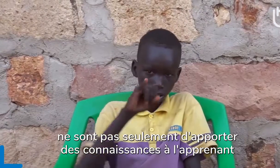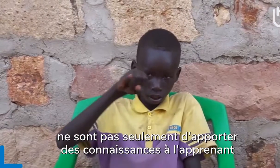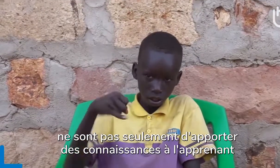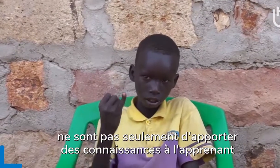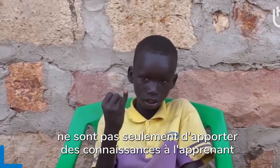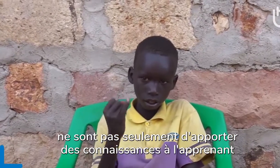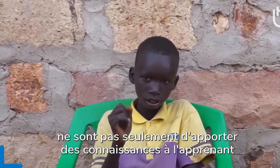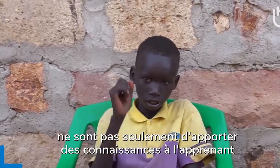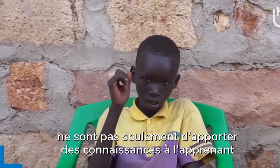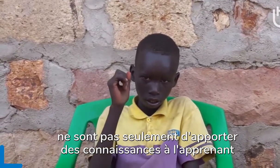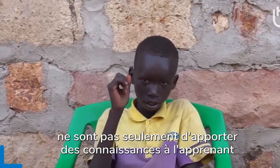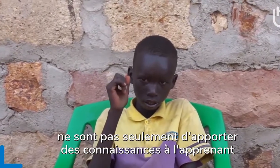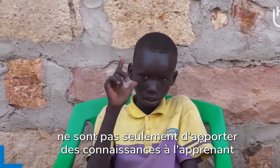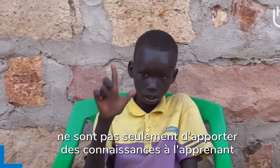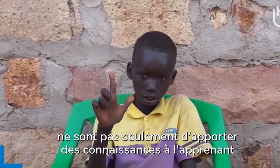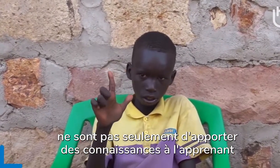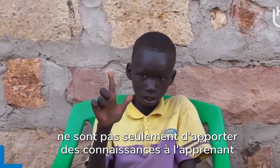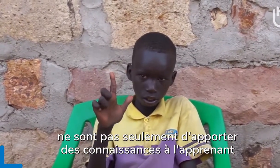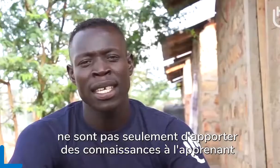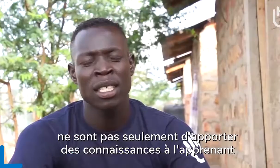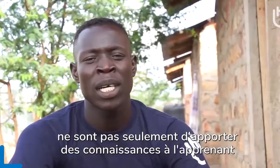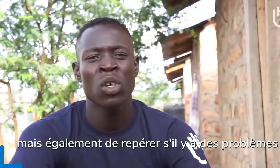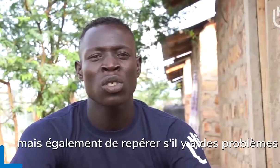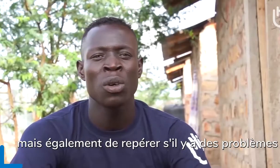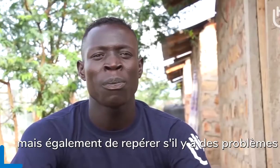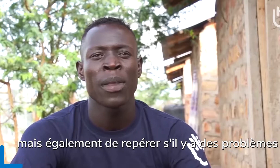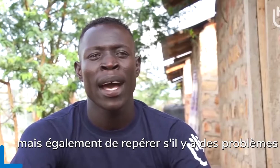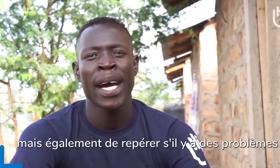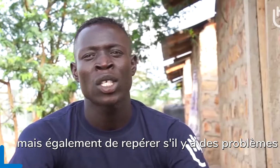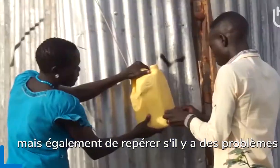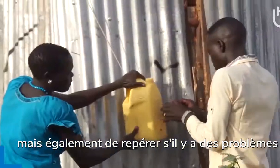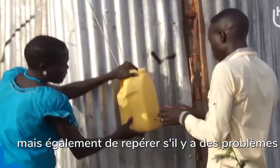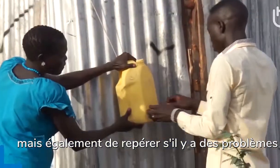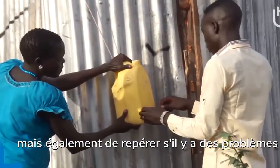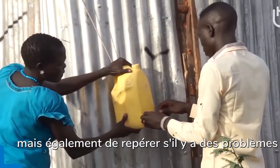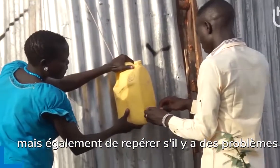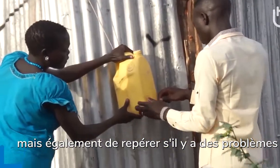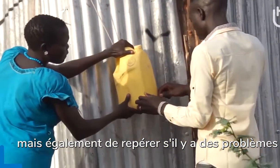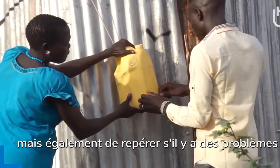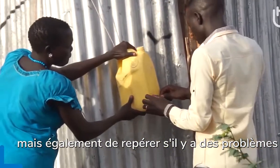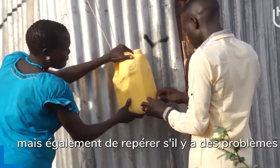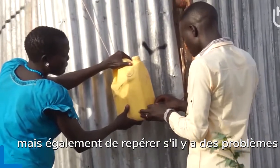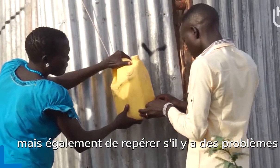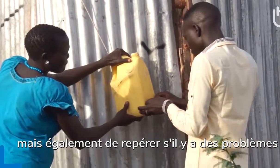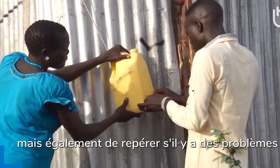learning skills, but also trying to trust if there are some cases of